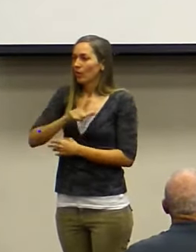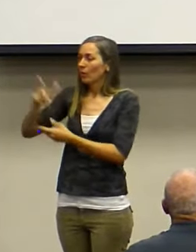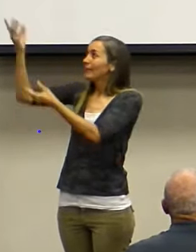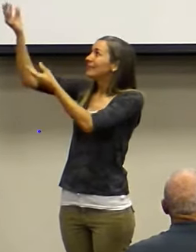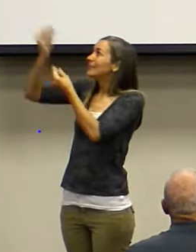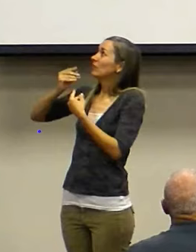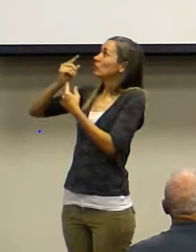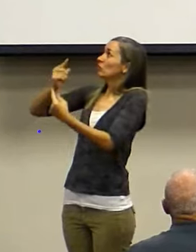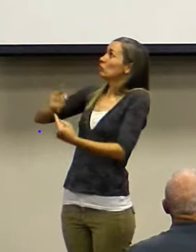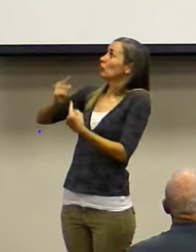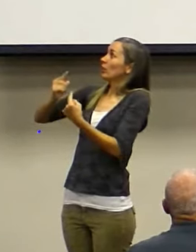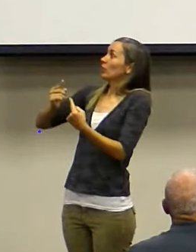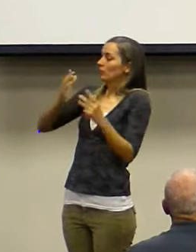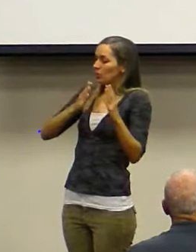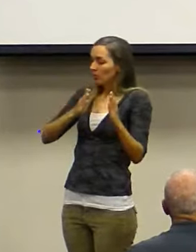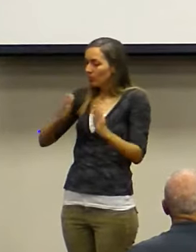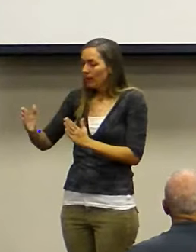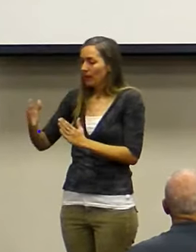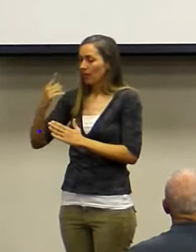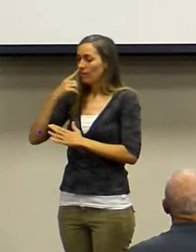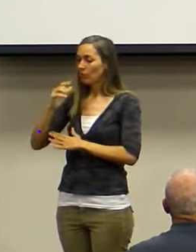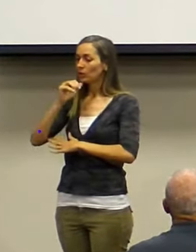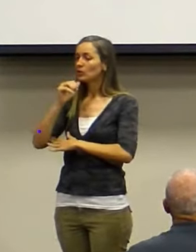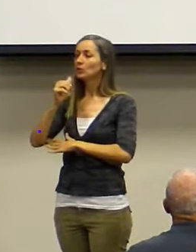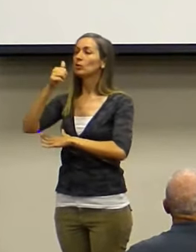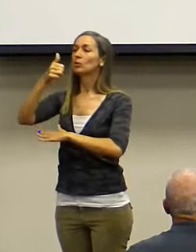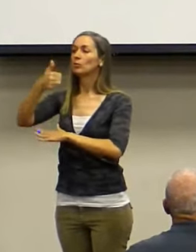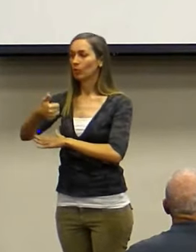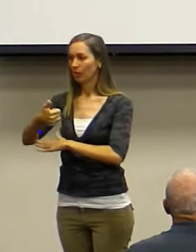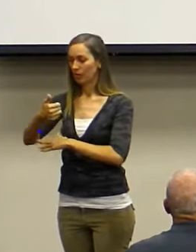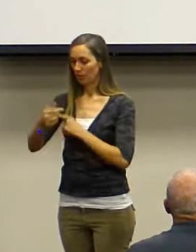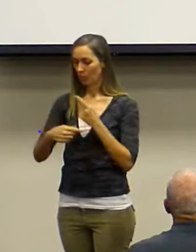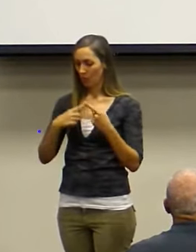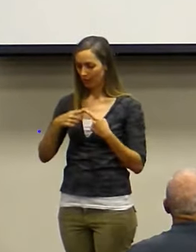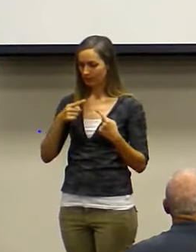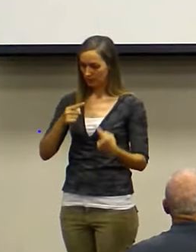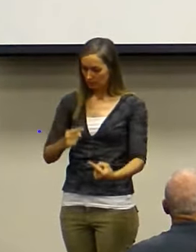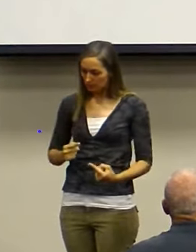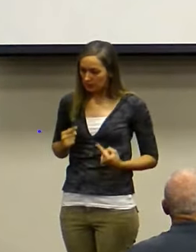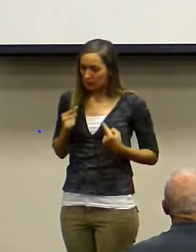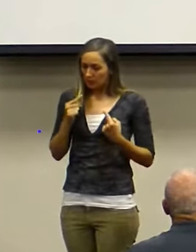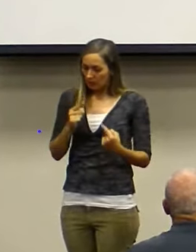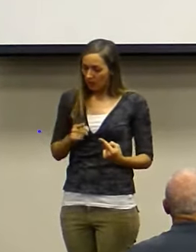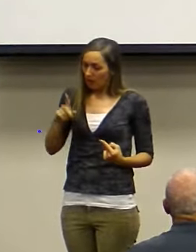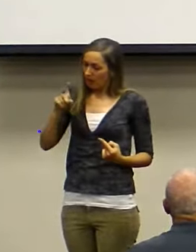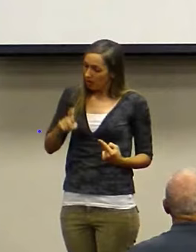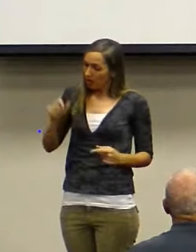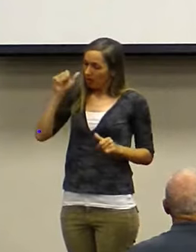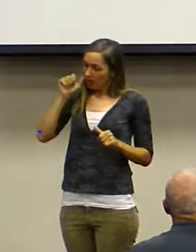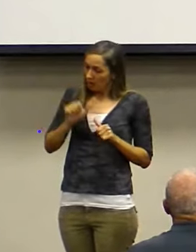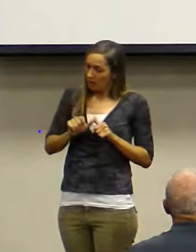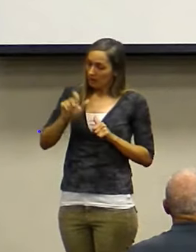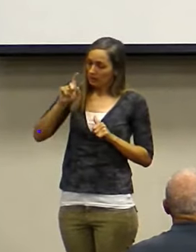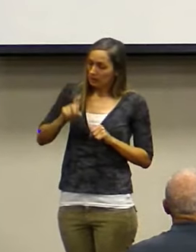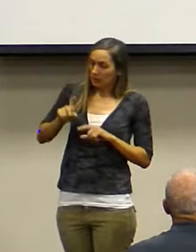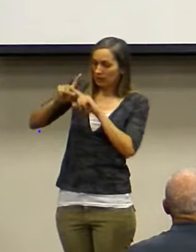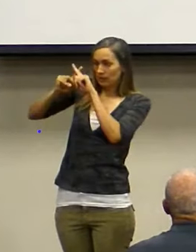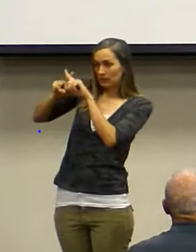you for tomorrow. But in our time of struggle, we have to remember and always rely upon